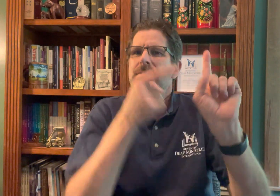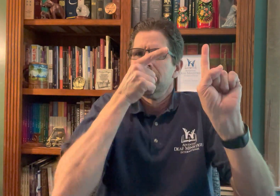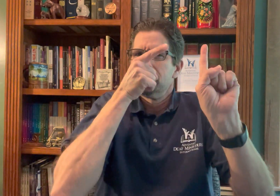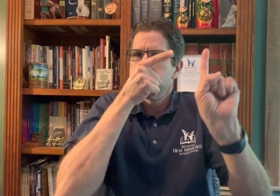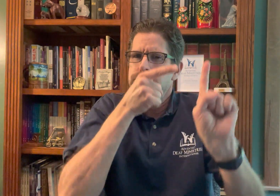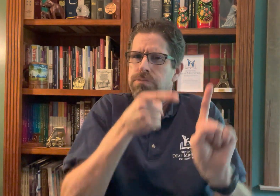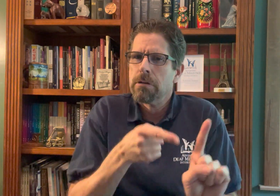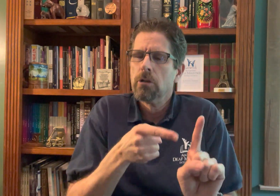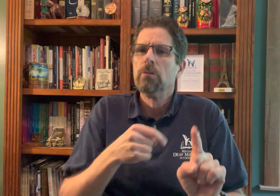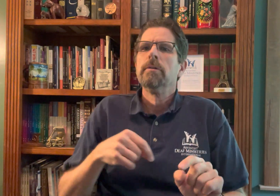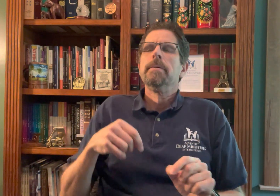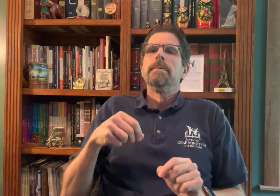has guidelines